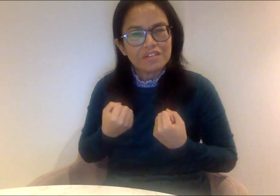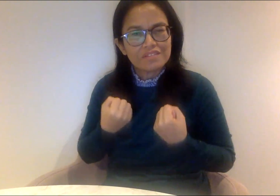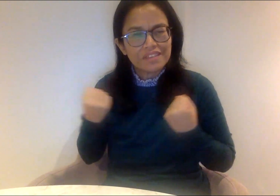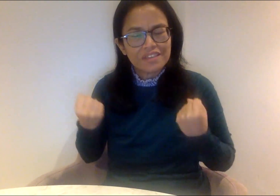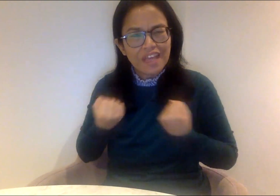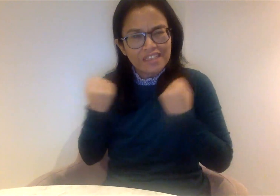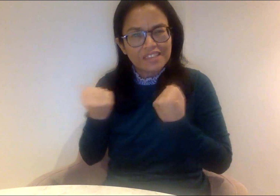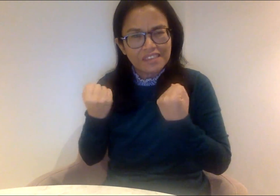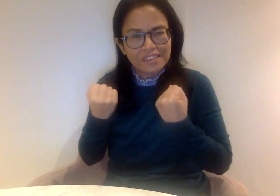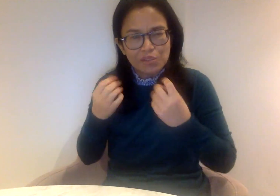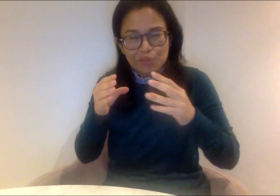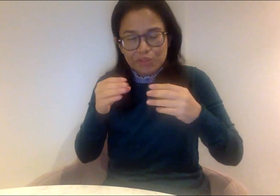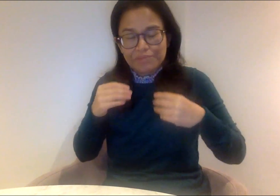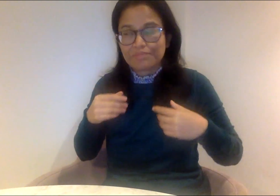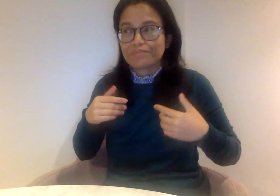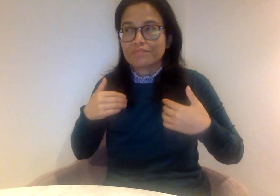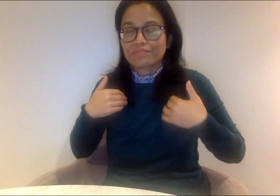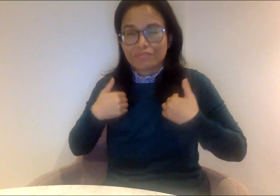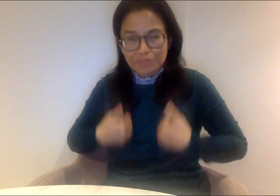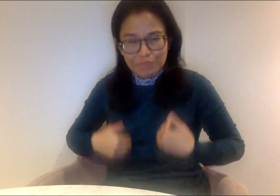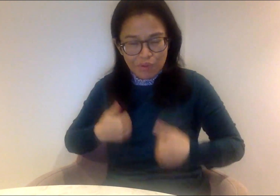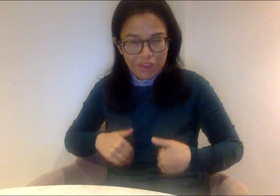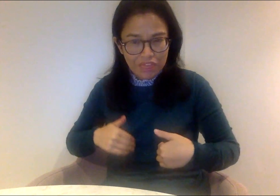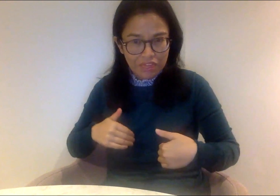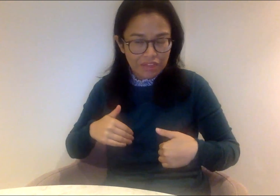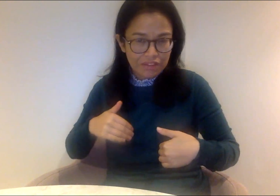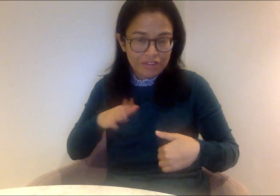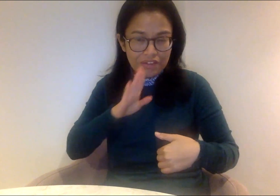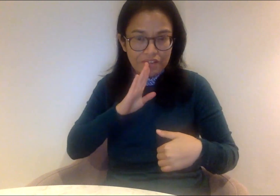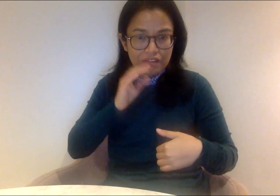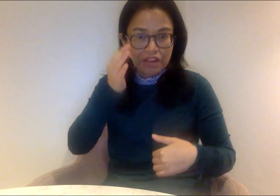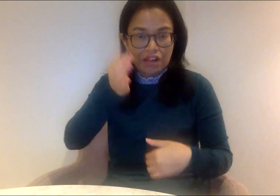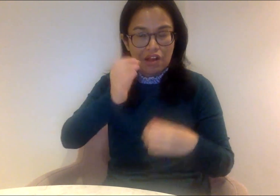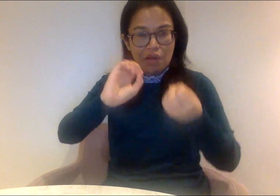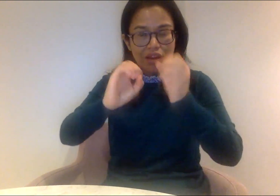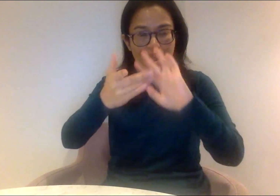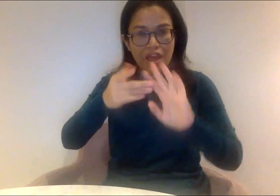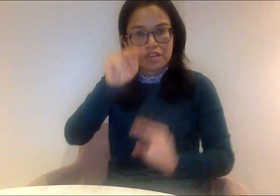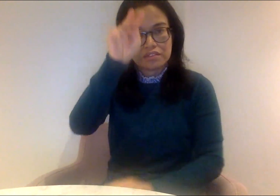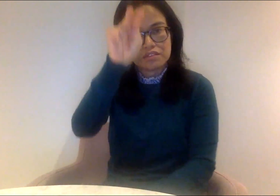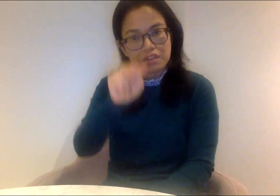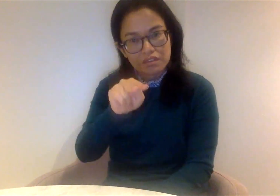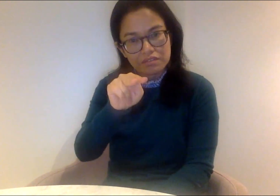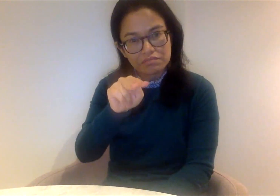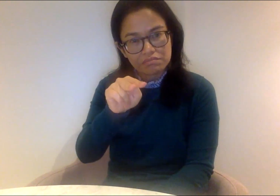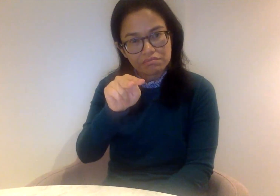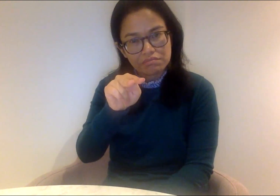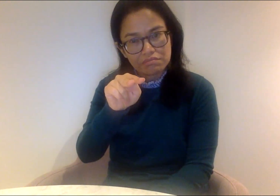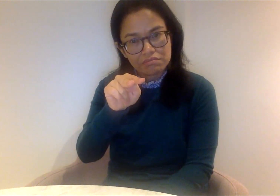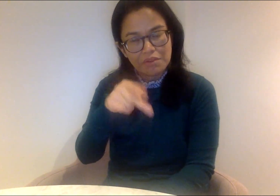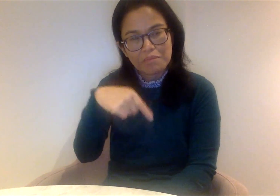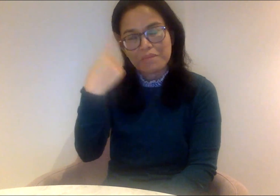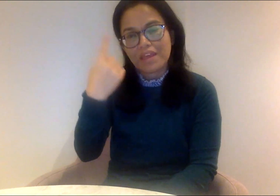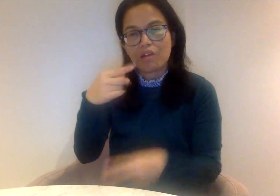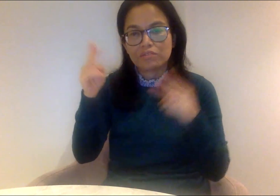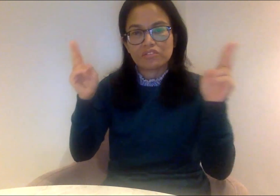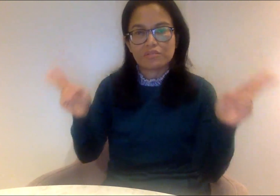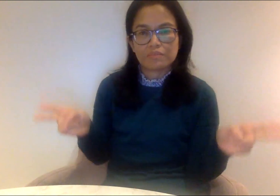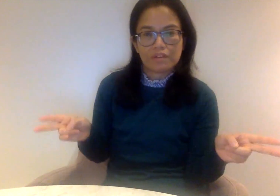who can hear can just look the other way and not focus on the screen all the time. But I need to look at the screen constantly